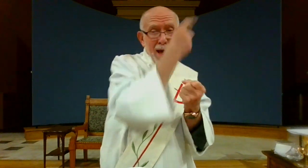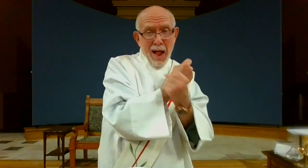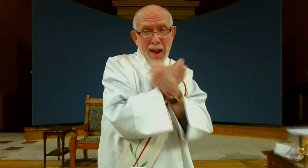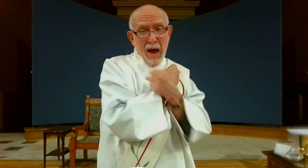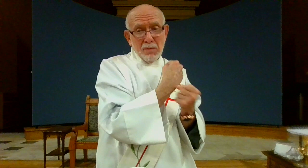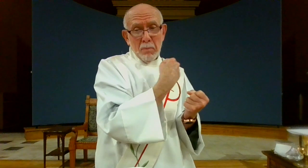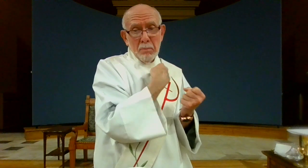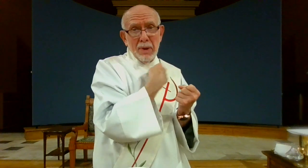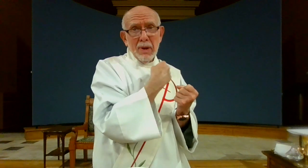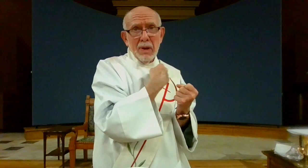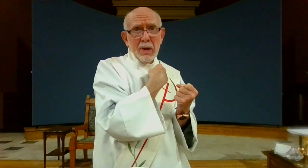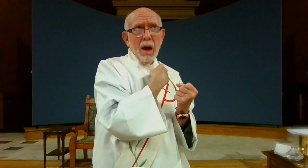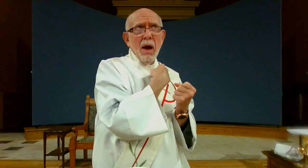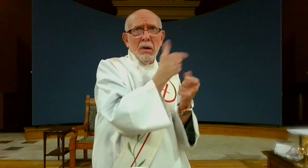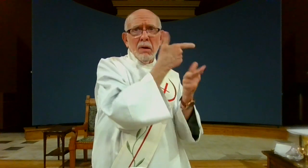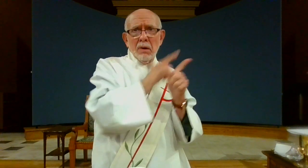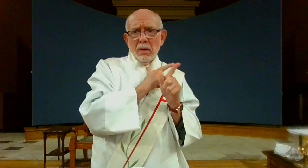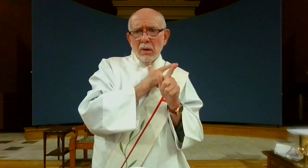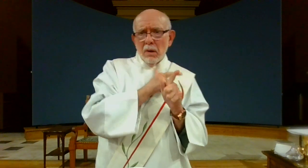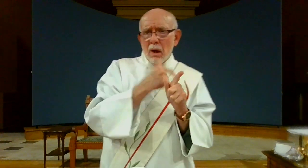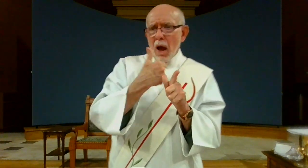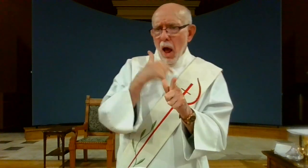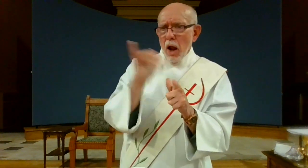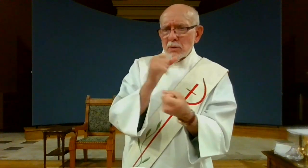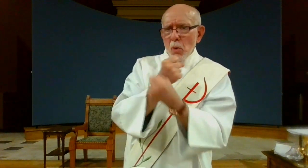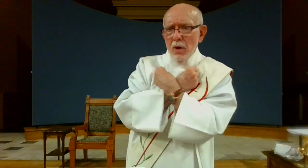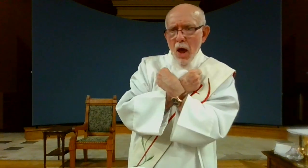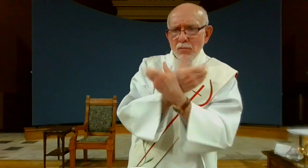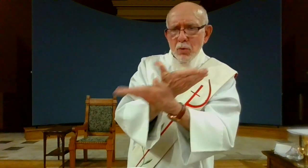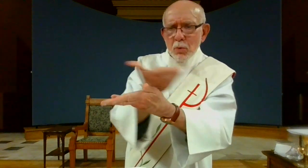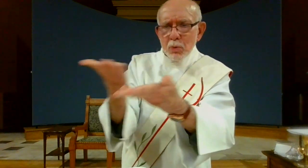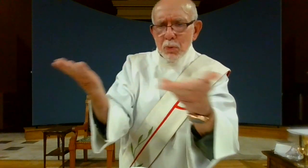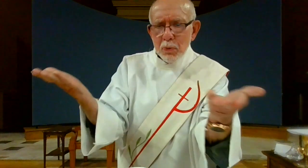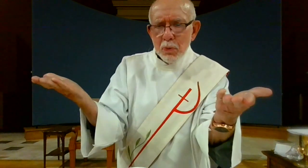As the Father loves me, so I also love you.